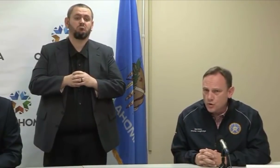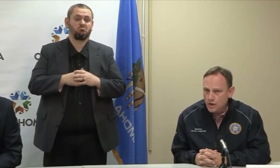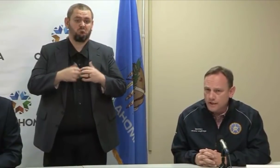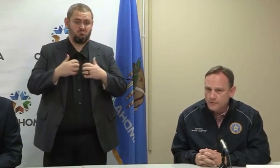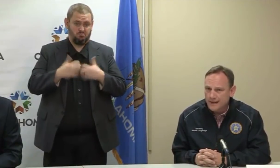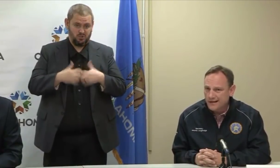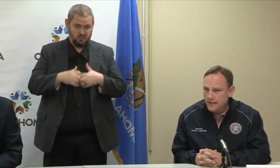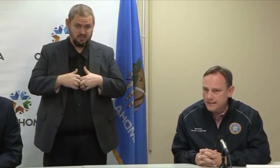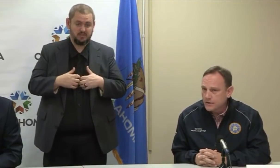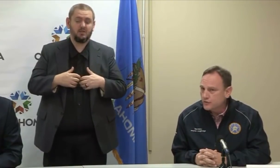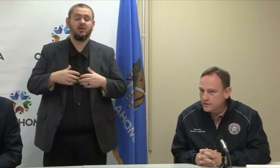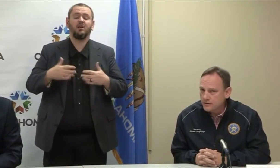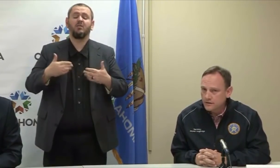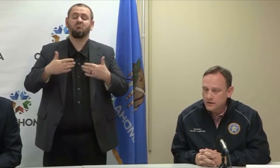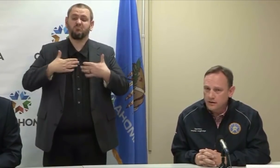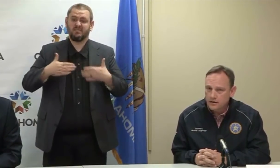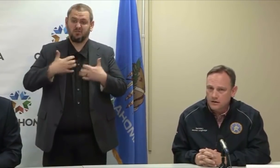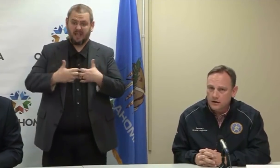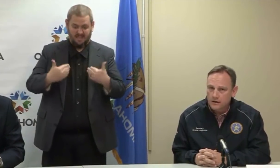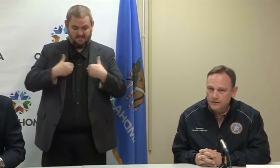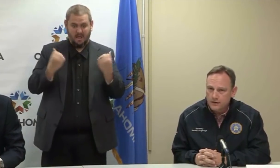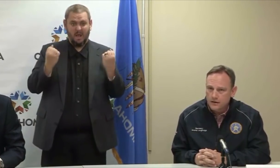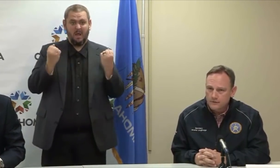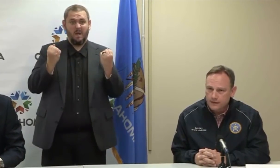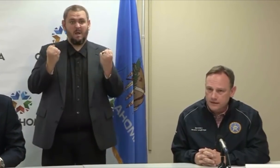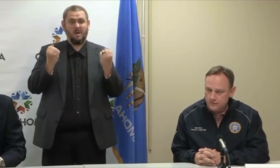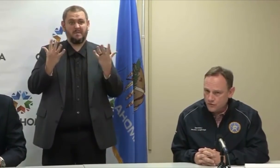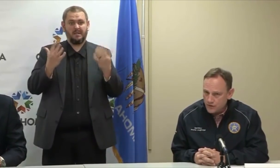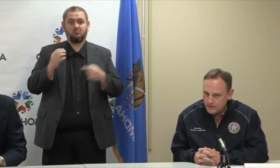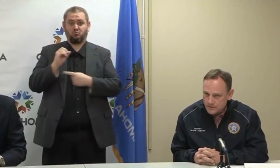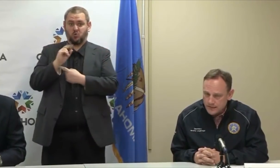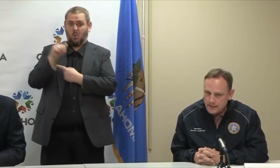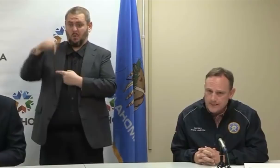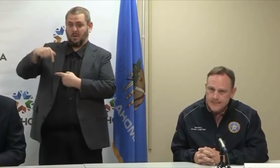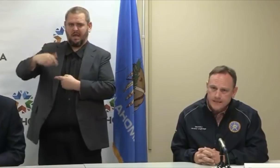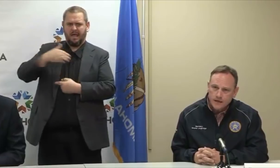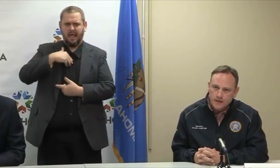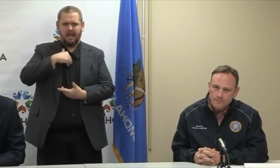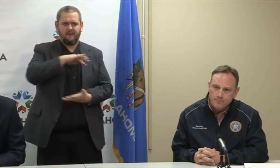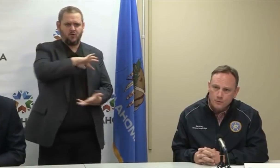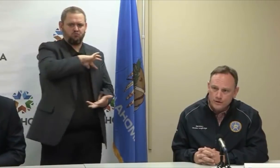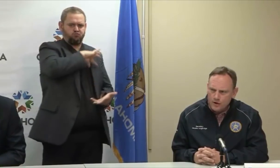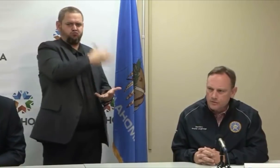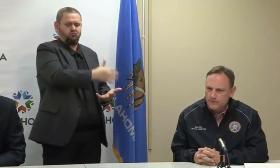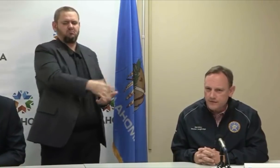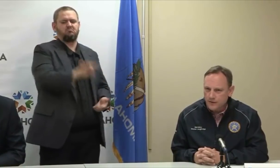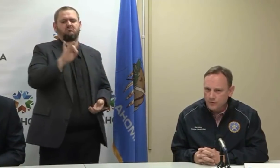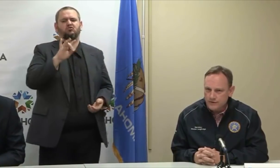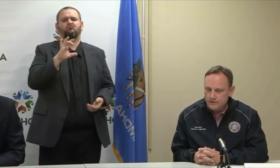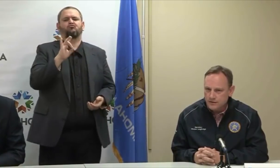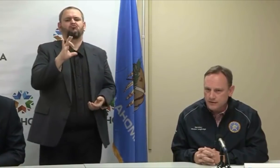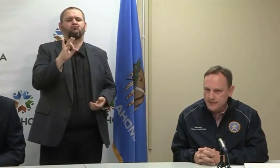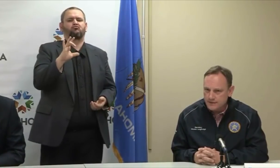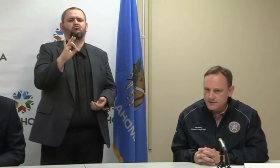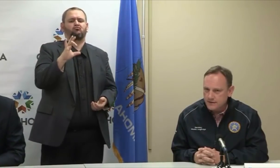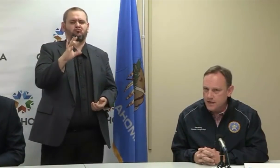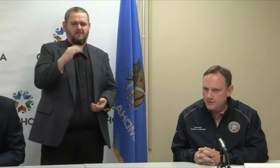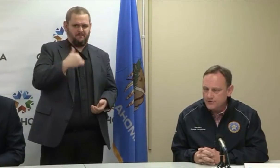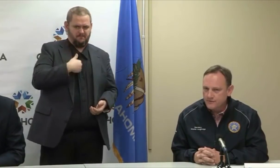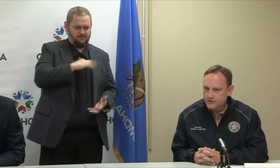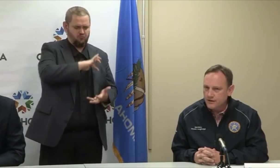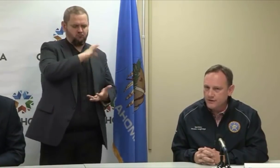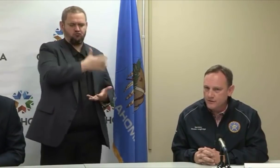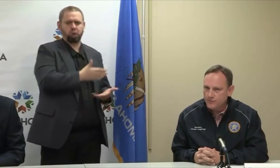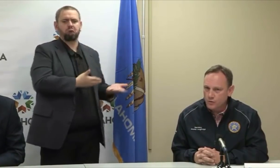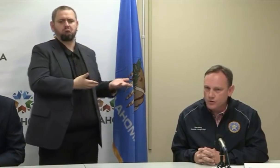a store of about 800-odd ventilators across the state. We don't believe that that will necessarily, as they sit now,